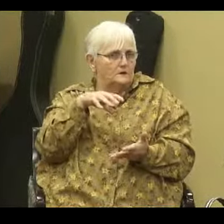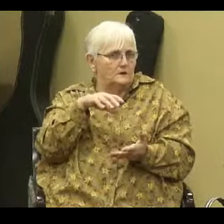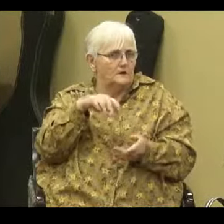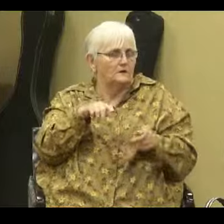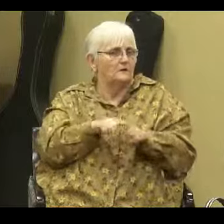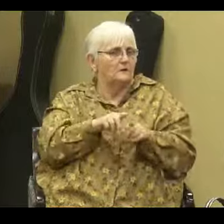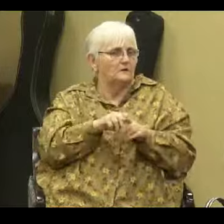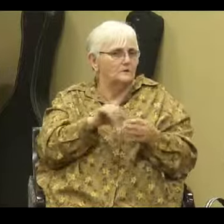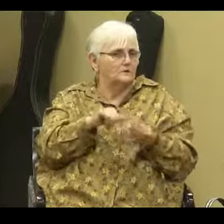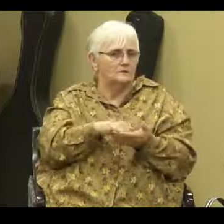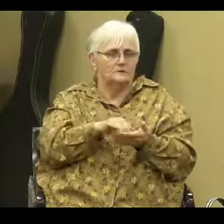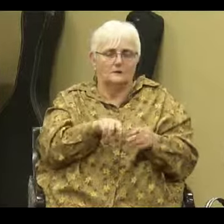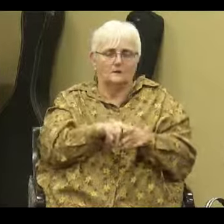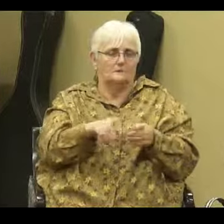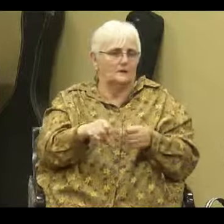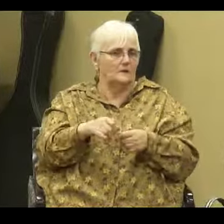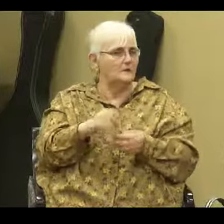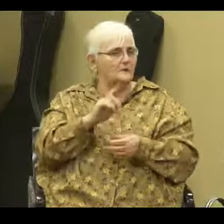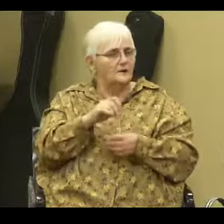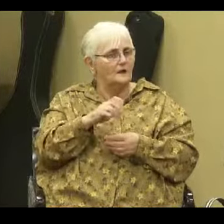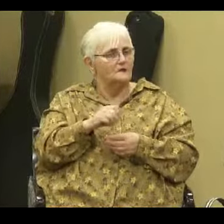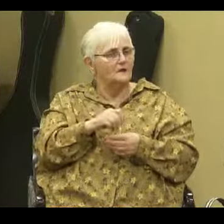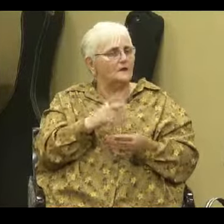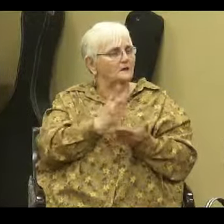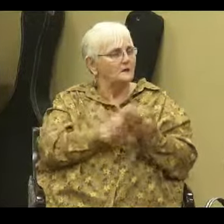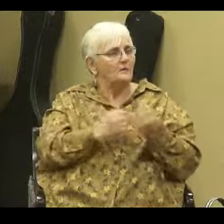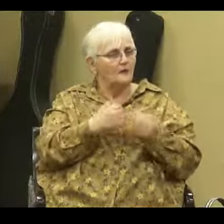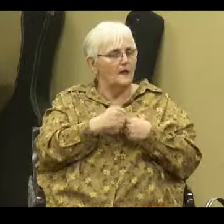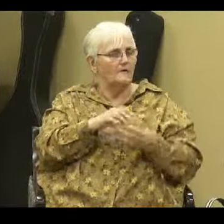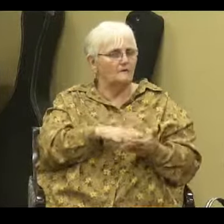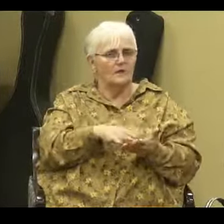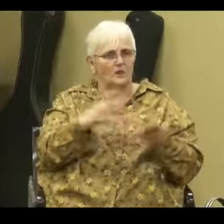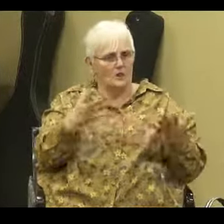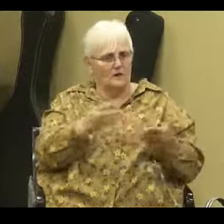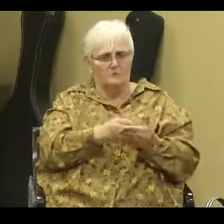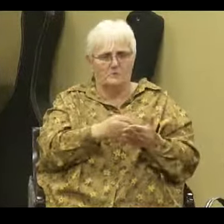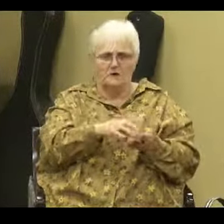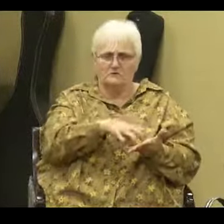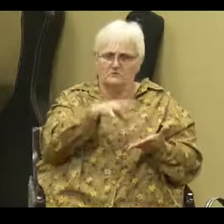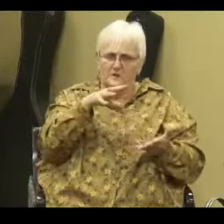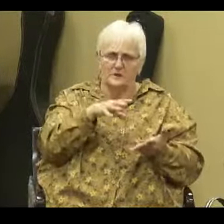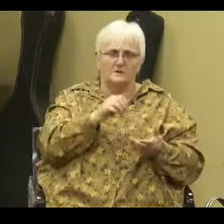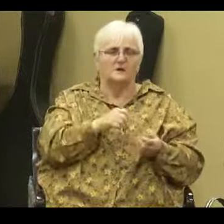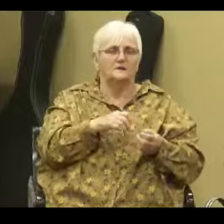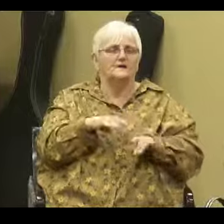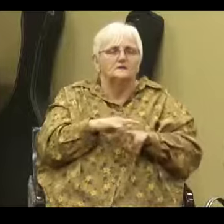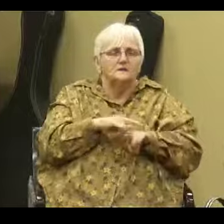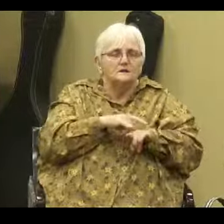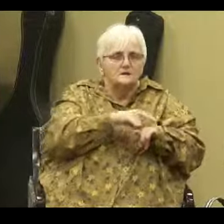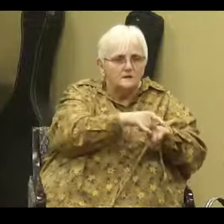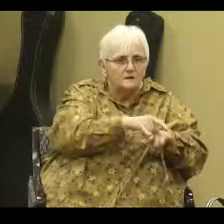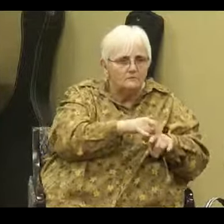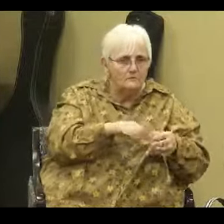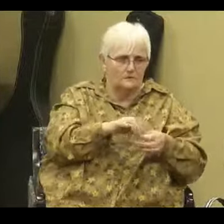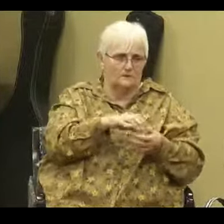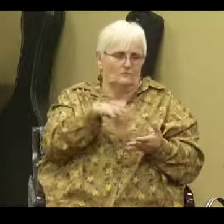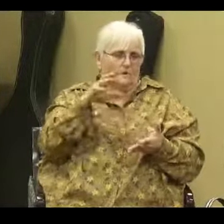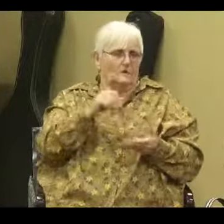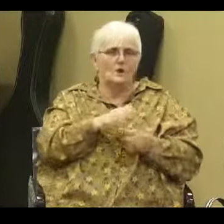Hallelujah. Now this isn't necessarily someone having riches. Okay, it's the deceitfulness of riches. Don't make the mistake